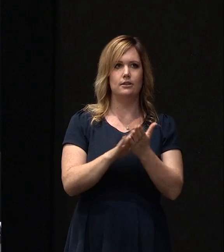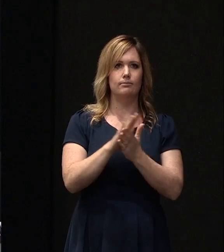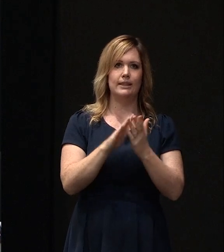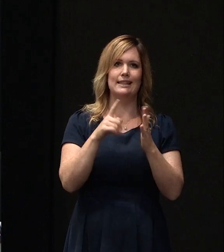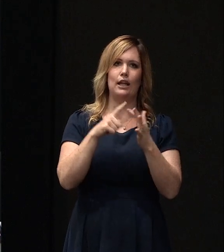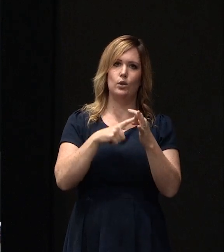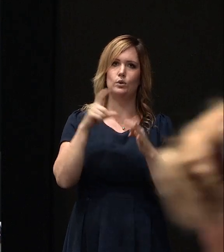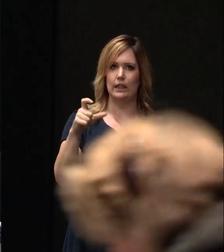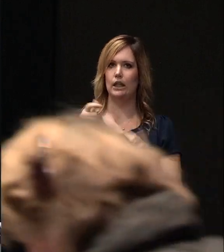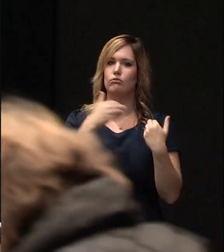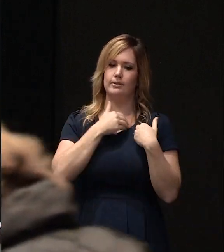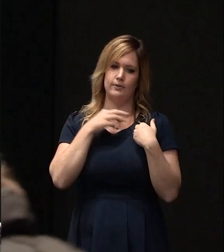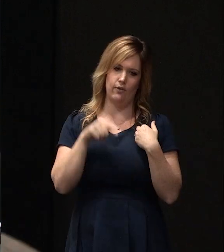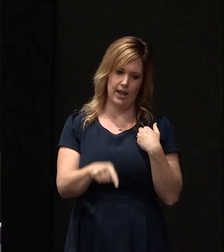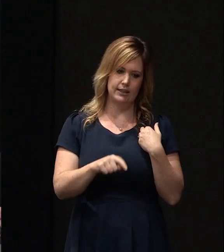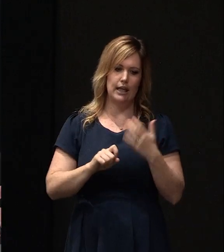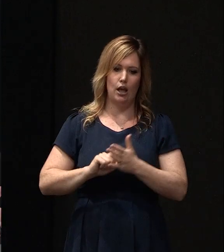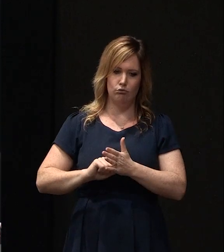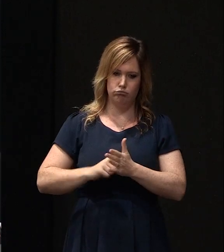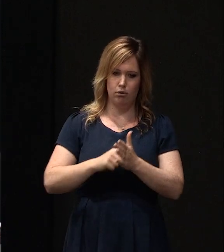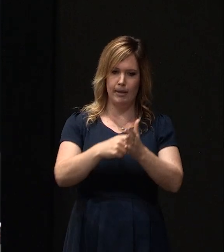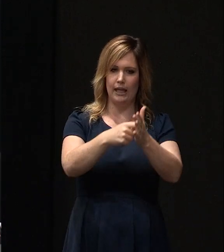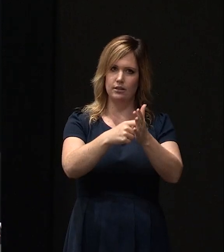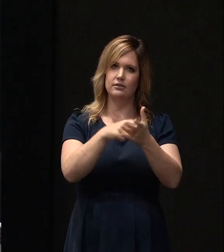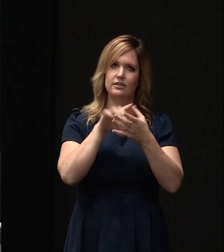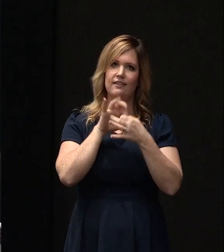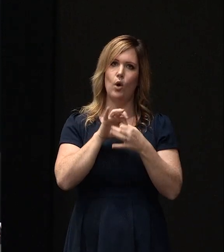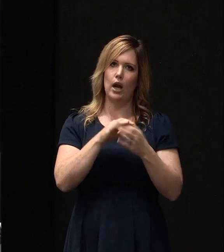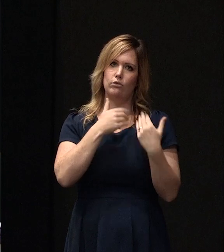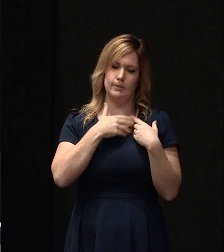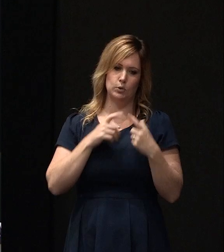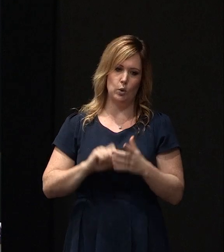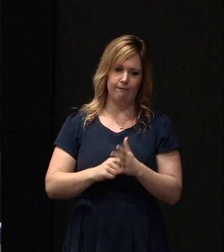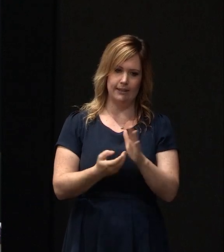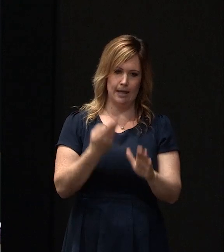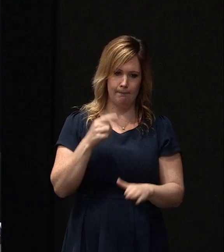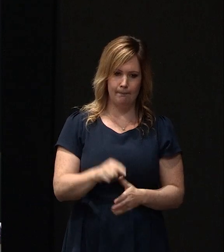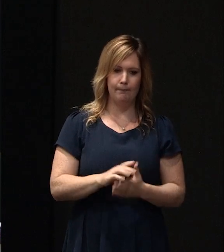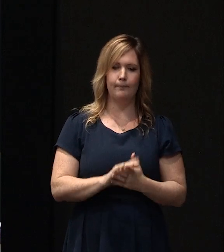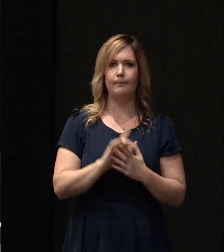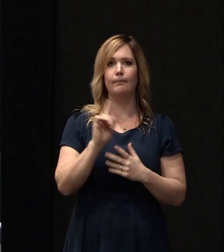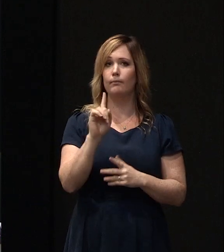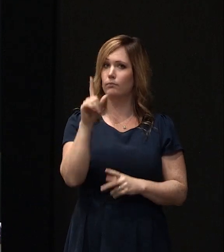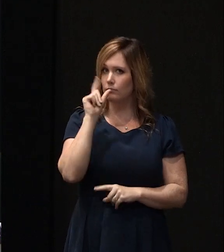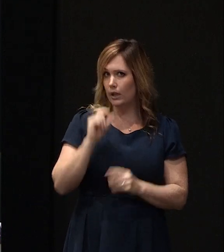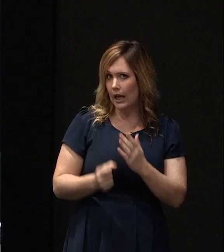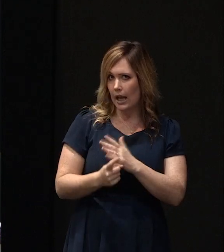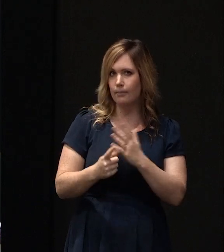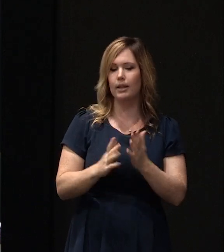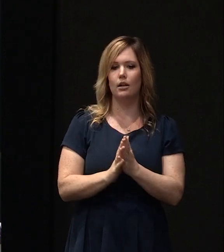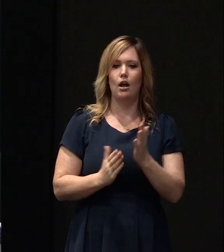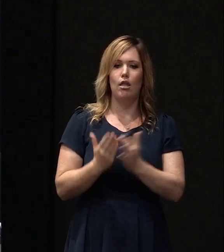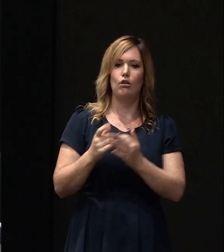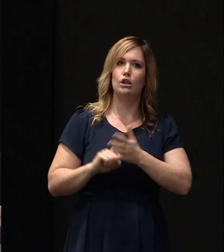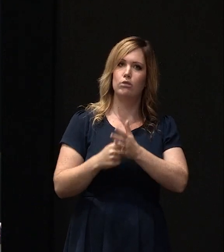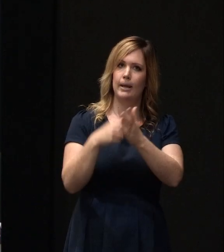of EQC and the repair is the owners. What will likely happen though is that during the repair process